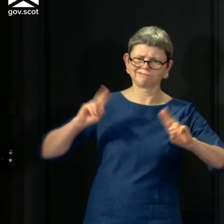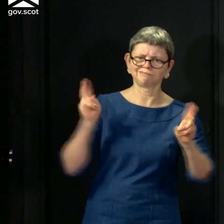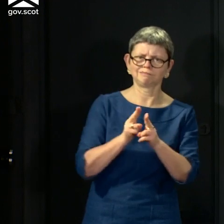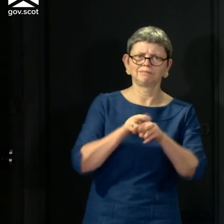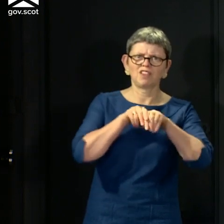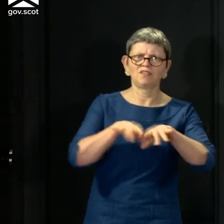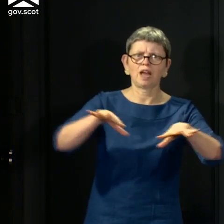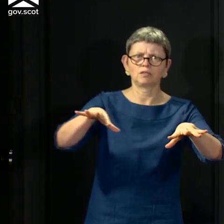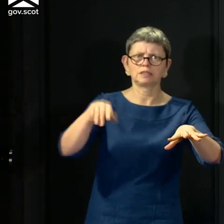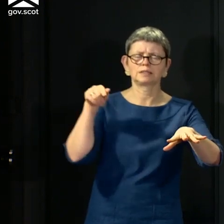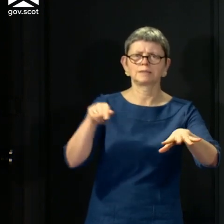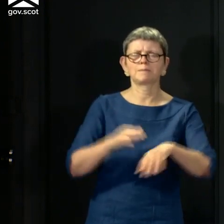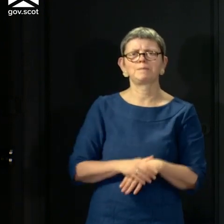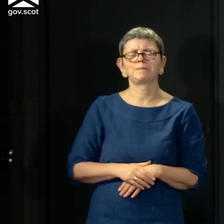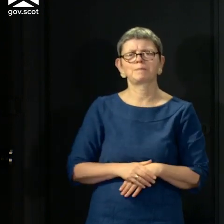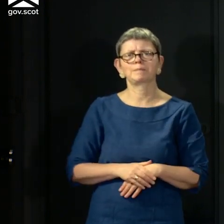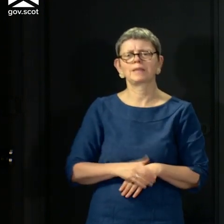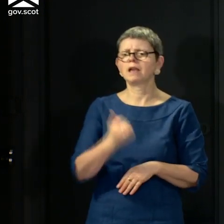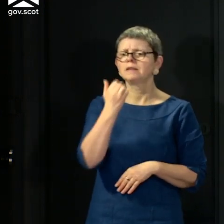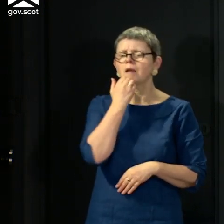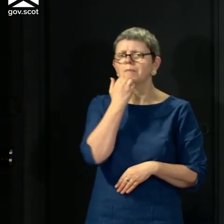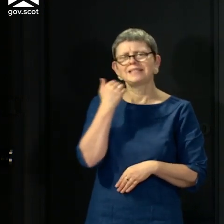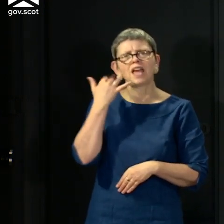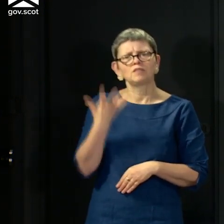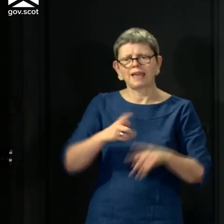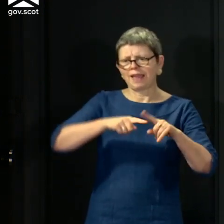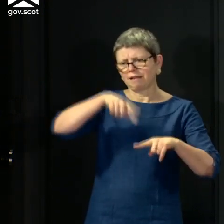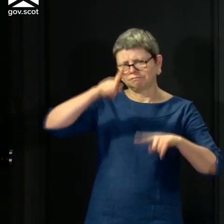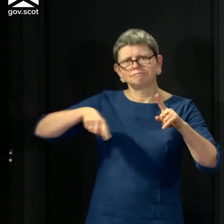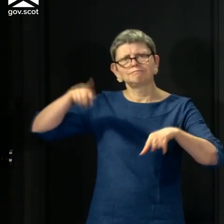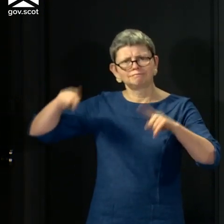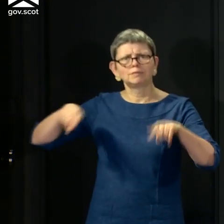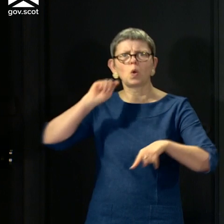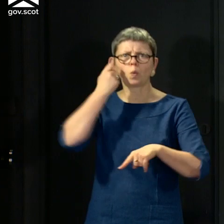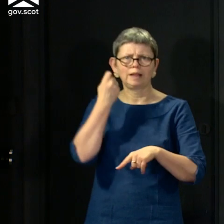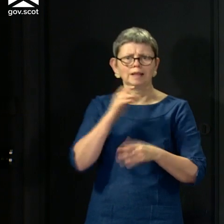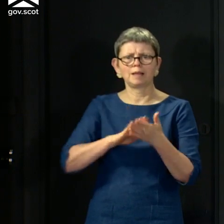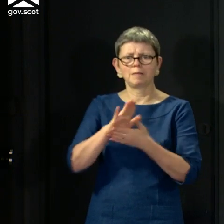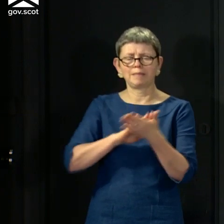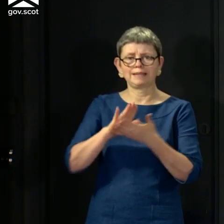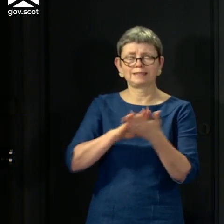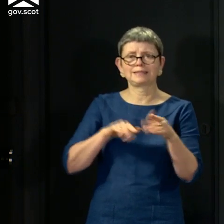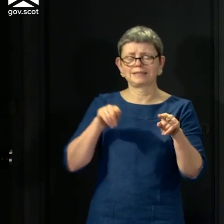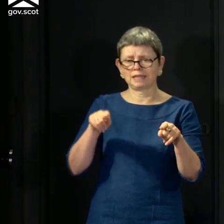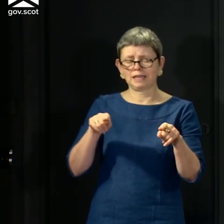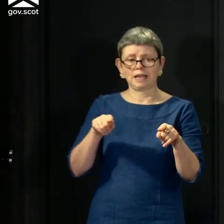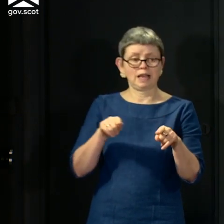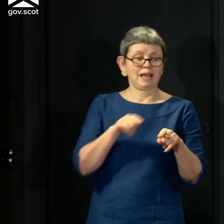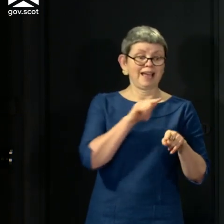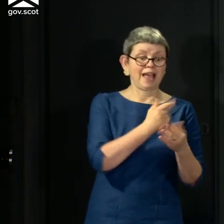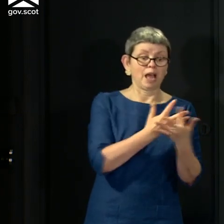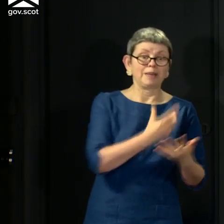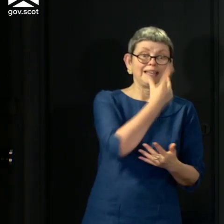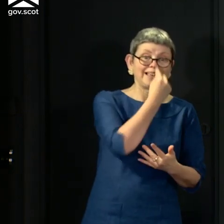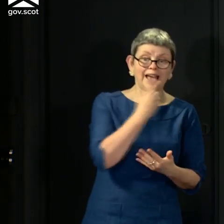fluctuations in daily demand will mean that we will never perfectly match the number of tests to our capacity for testing.